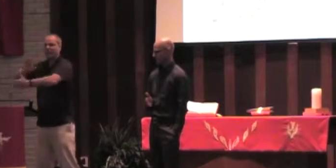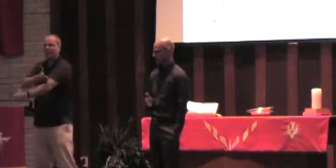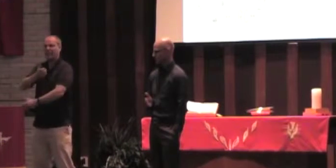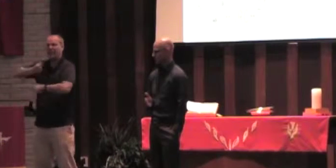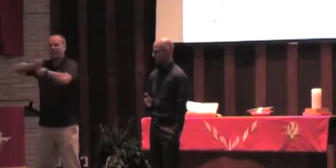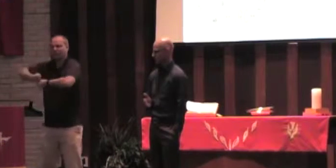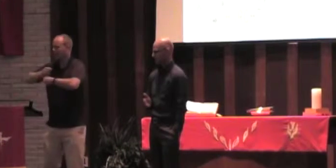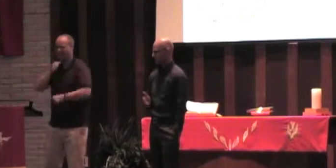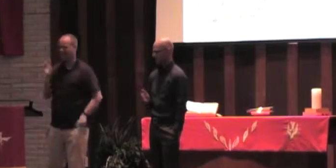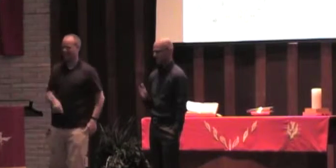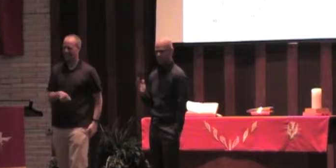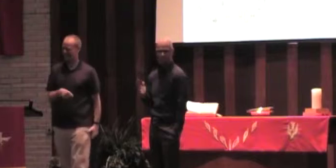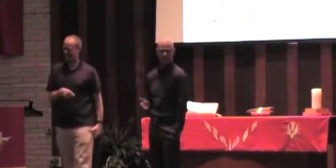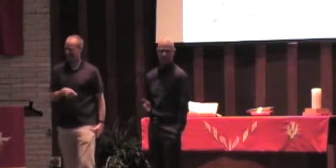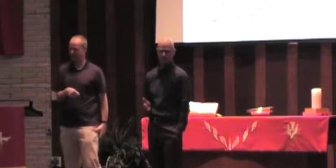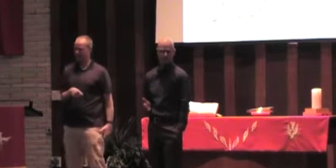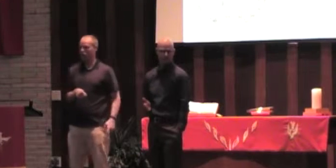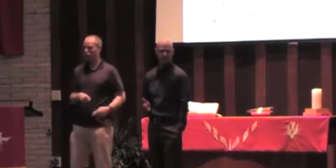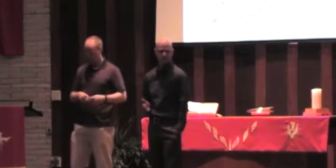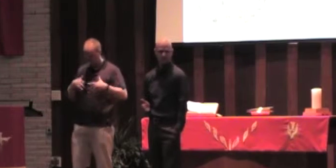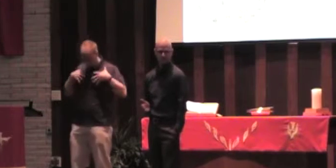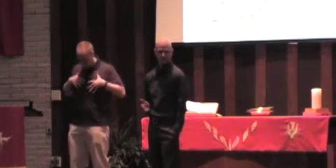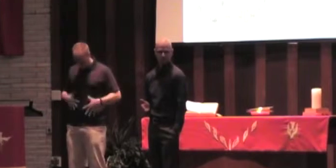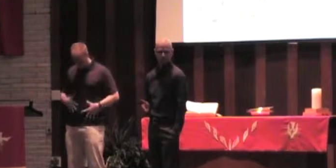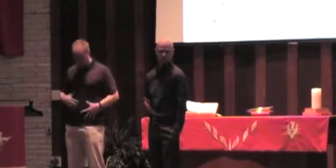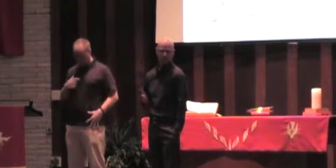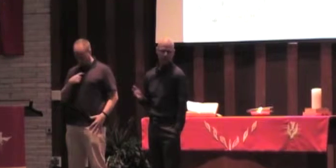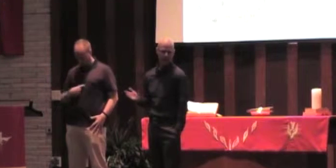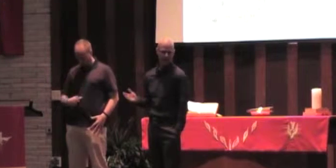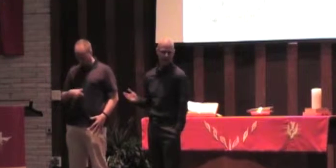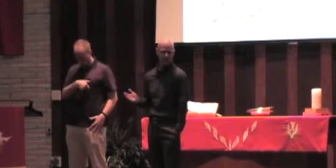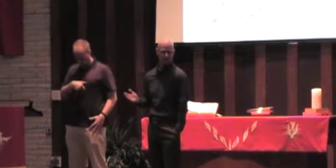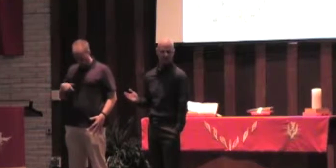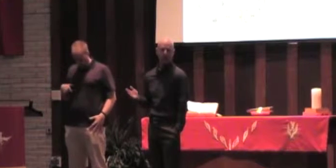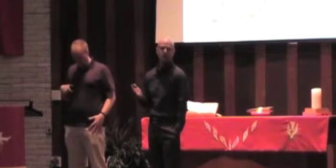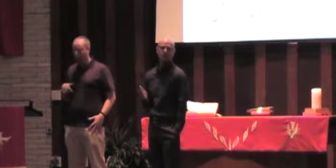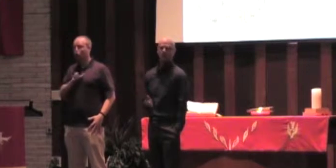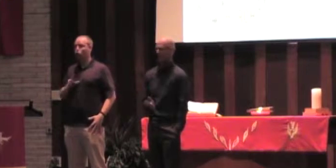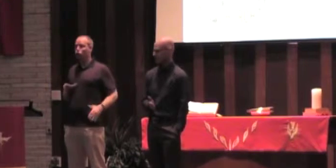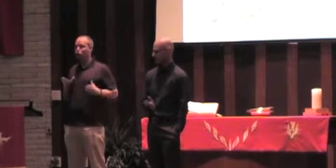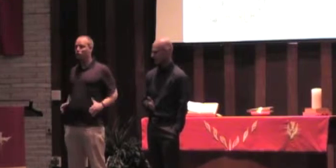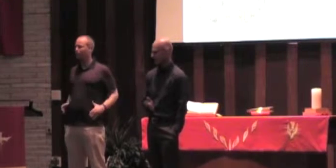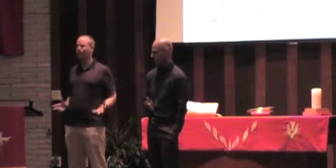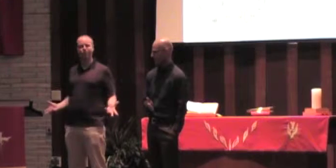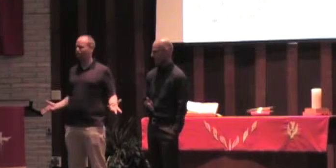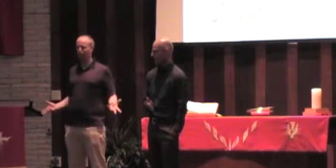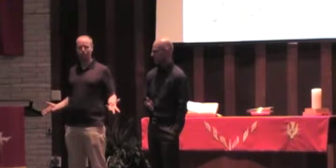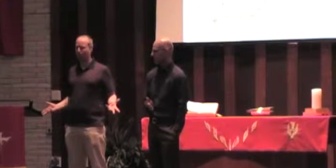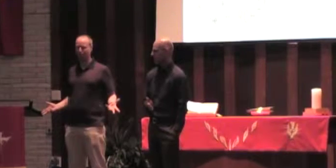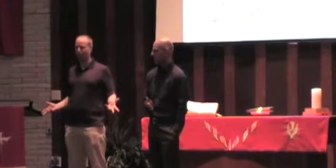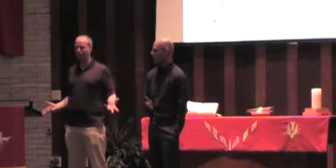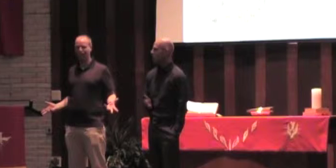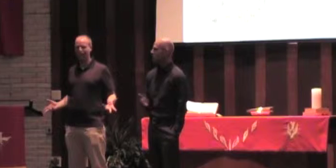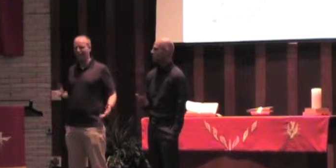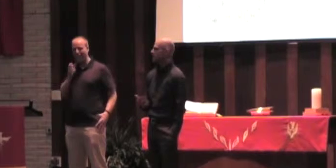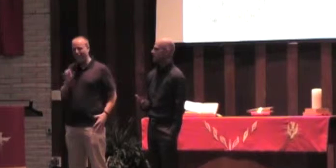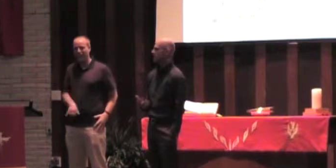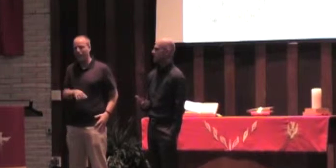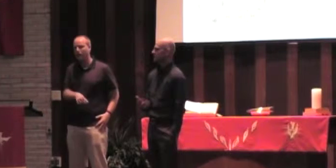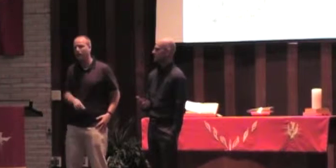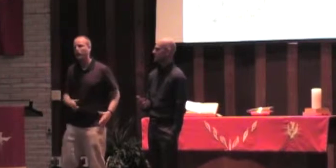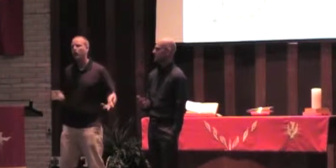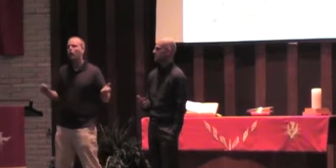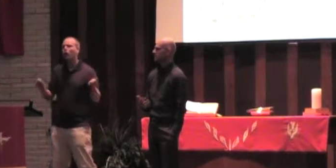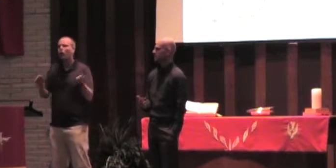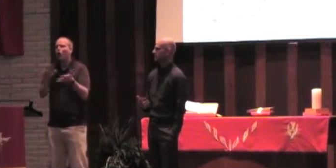songs and wearing Christian t-shirts. It may not be bad, it's just not what caused the riot. What caused